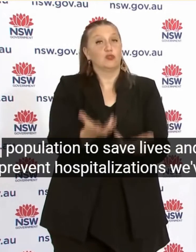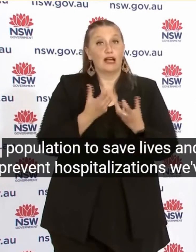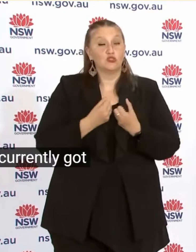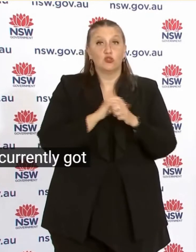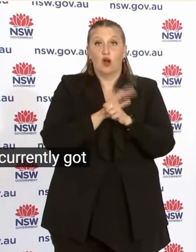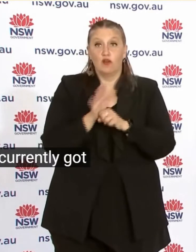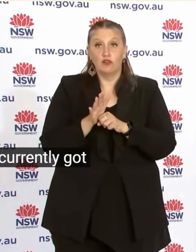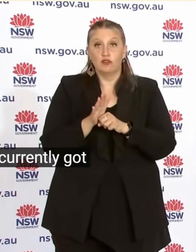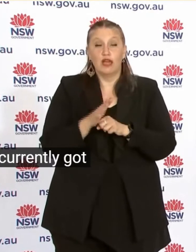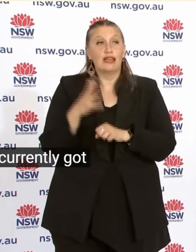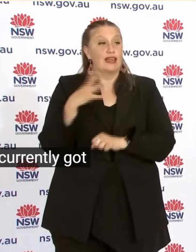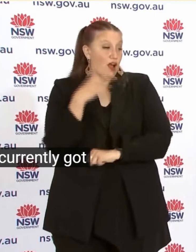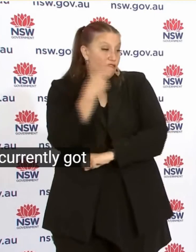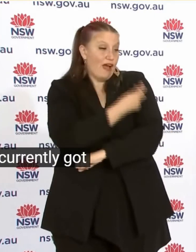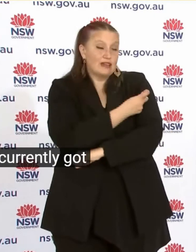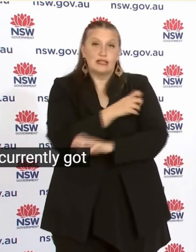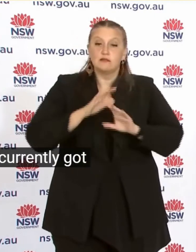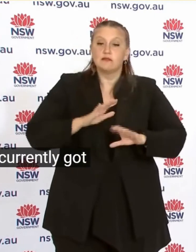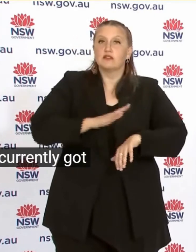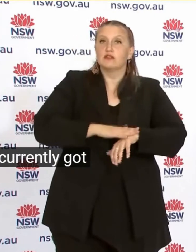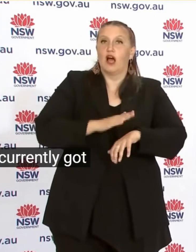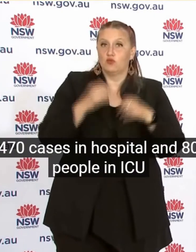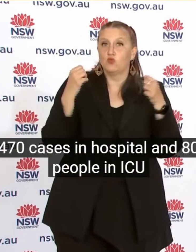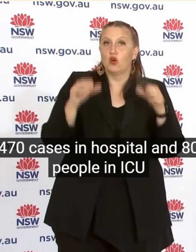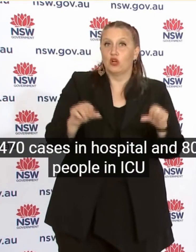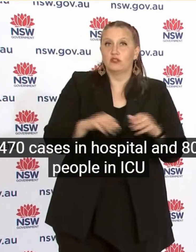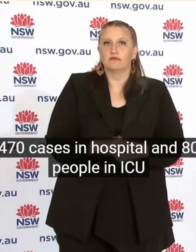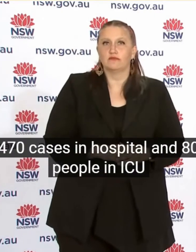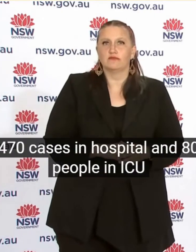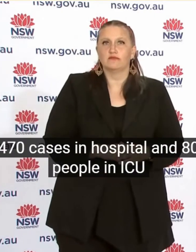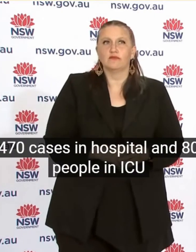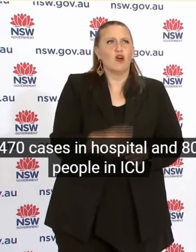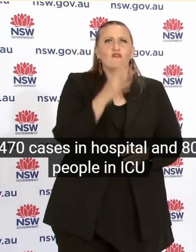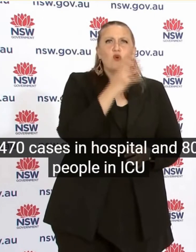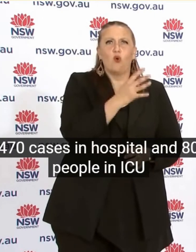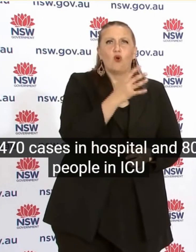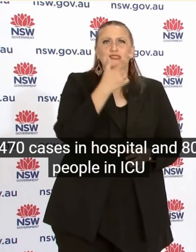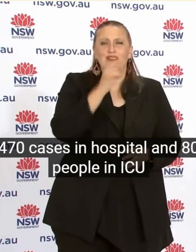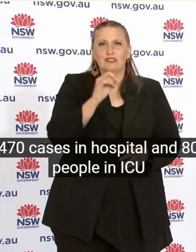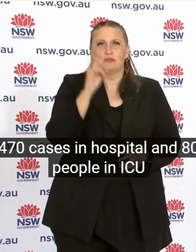We've currently Got 470ases in hospital And 80 people In ICU